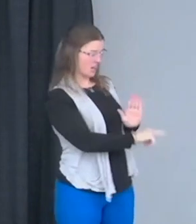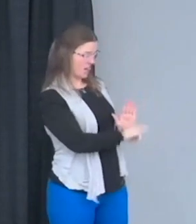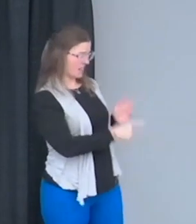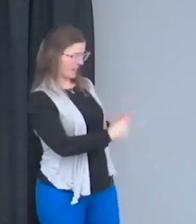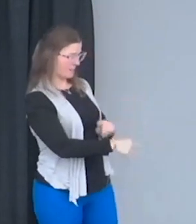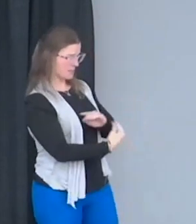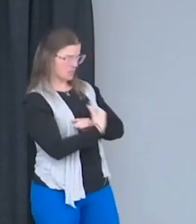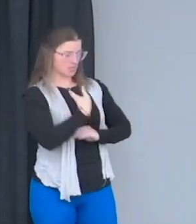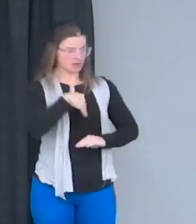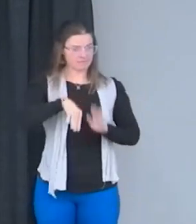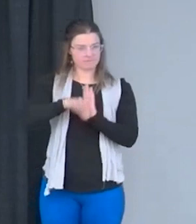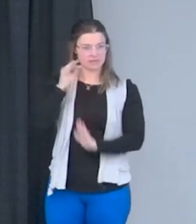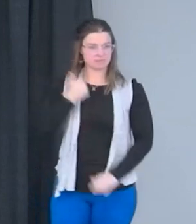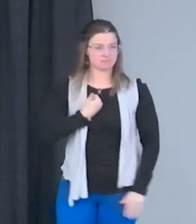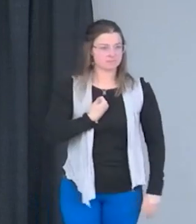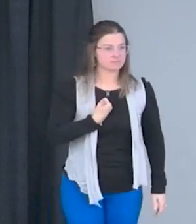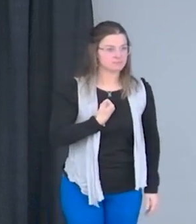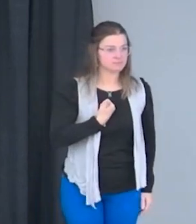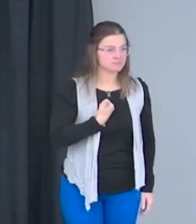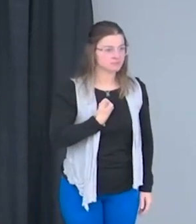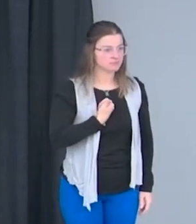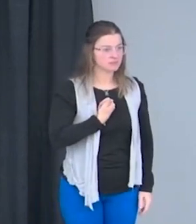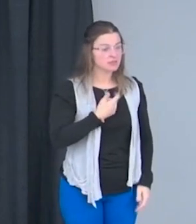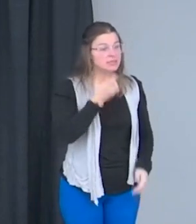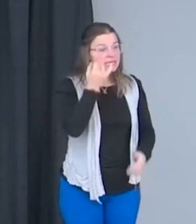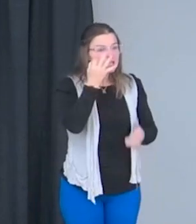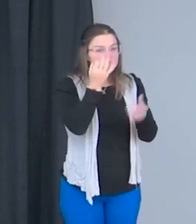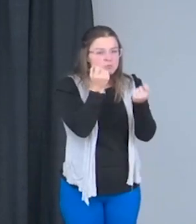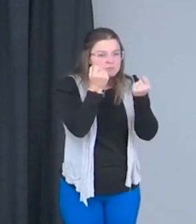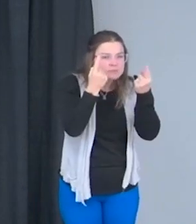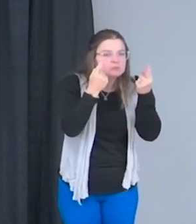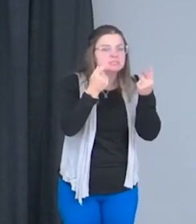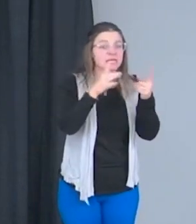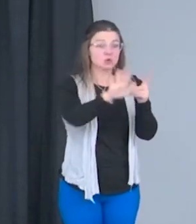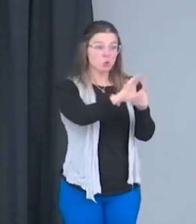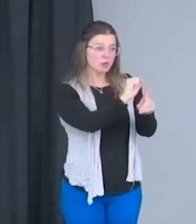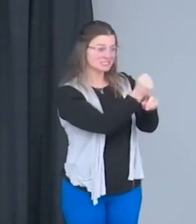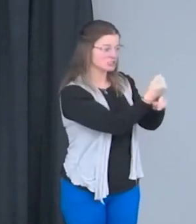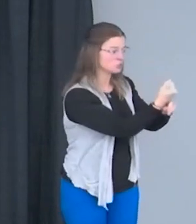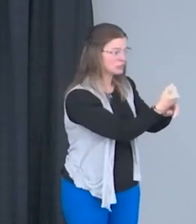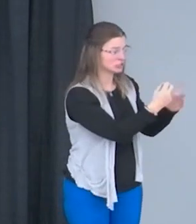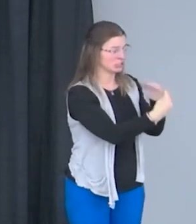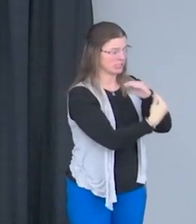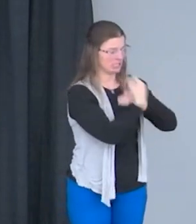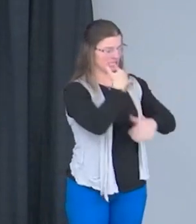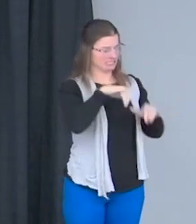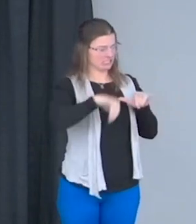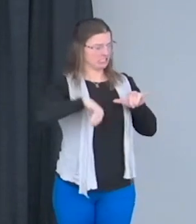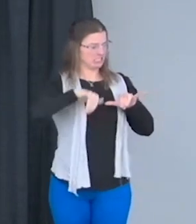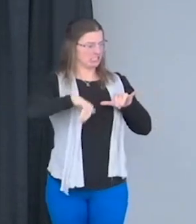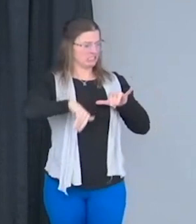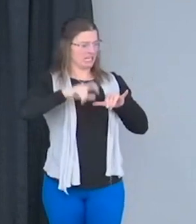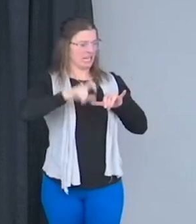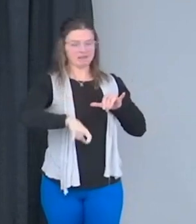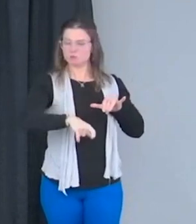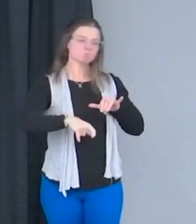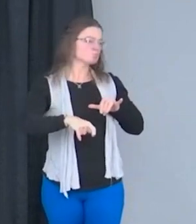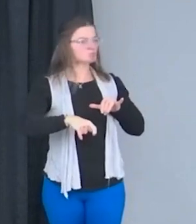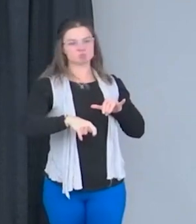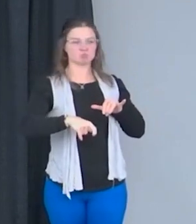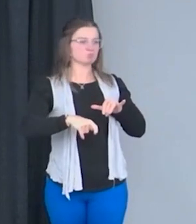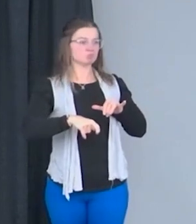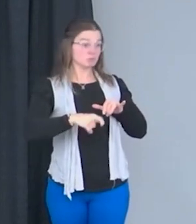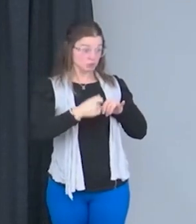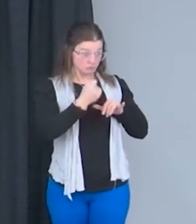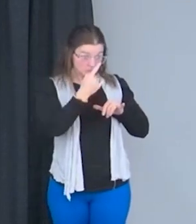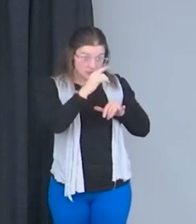And when you can understand that you are such a more powerful being than the circumstances that you're living in, then the reality of life for you starts to change.